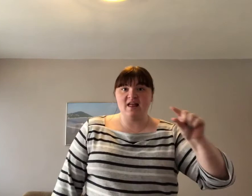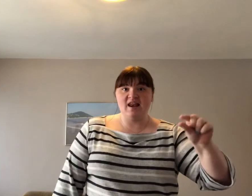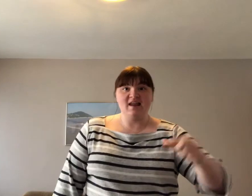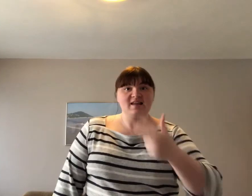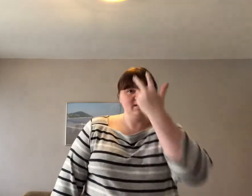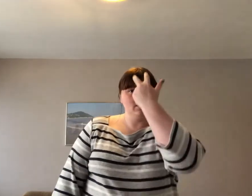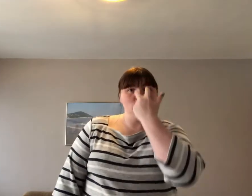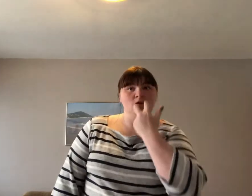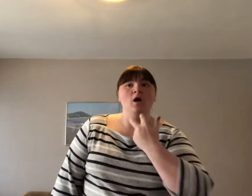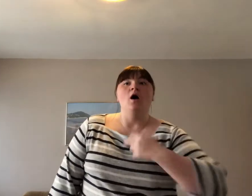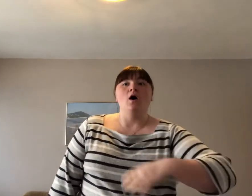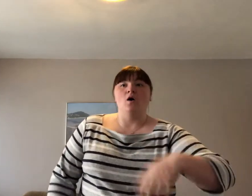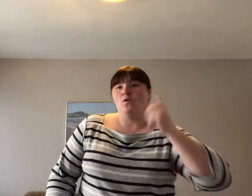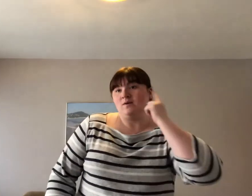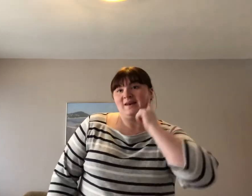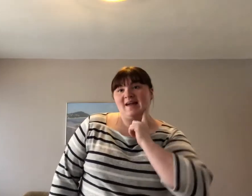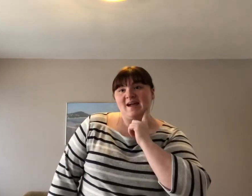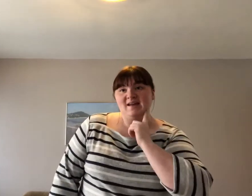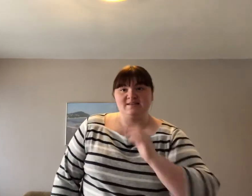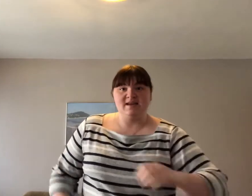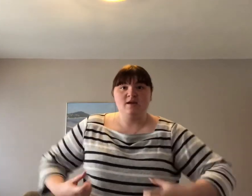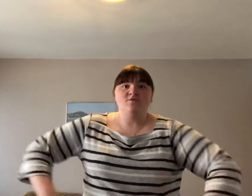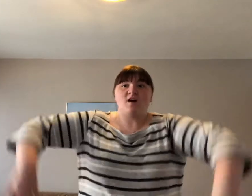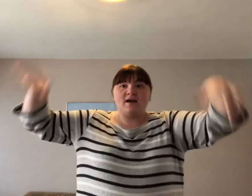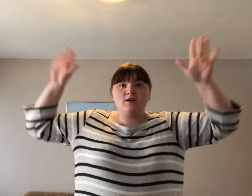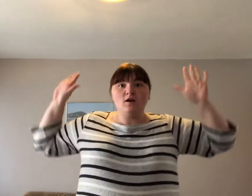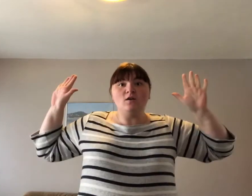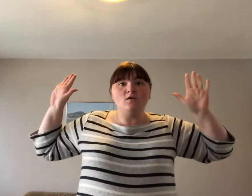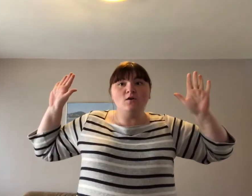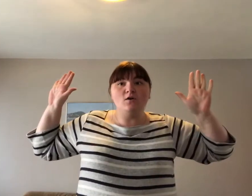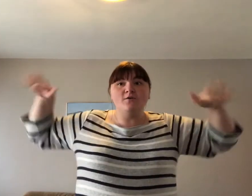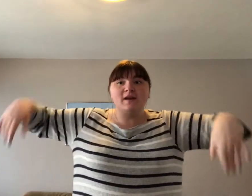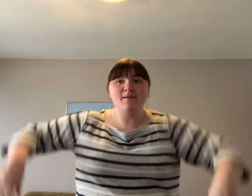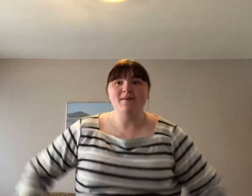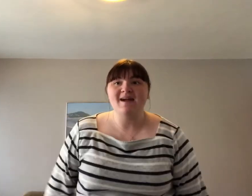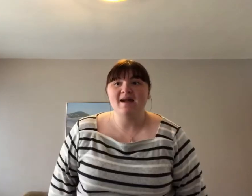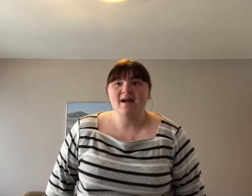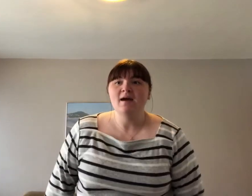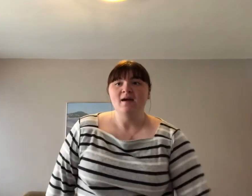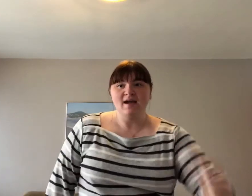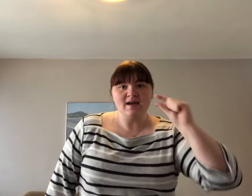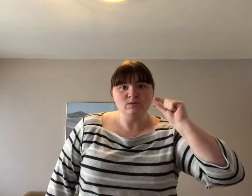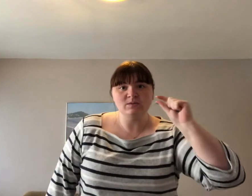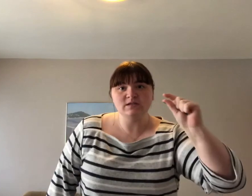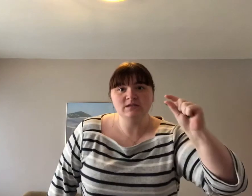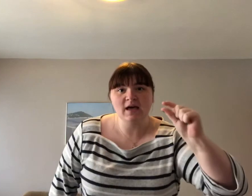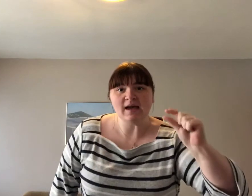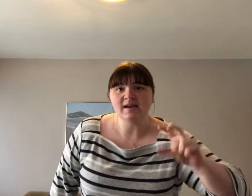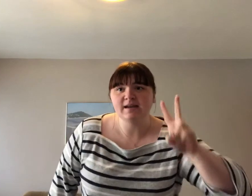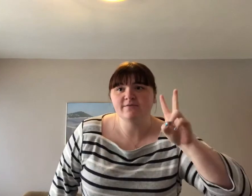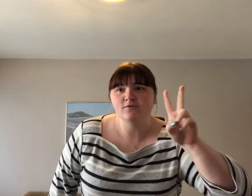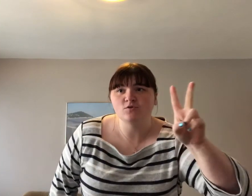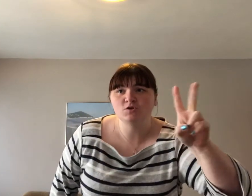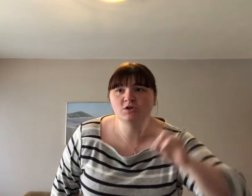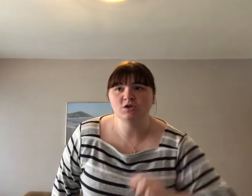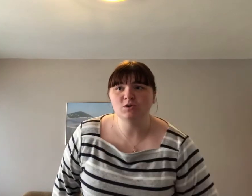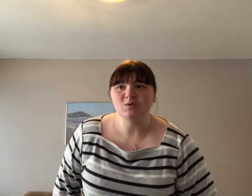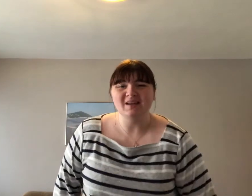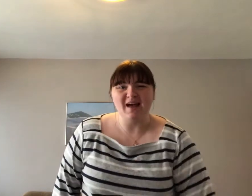little old lady cried, glory be. It was tiny for two, now